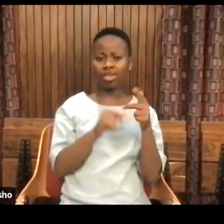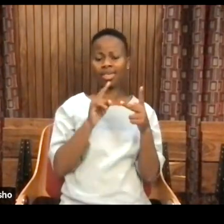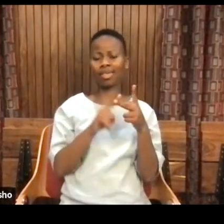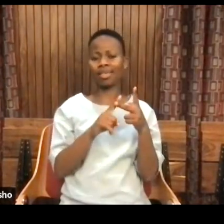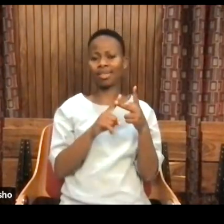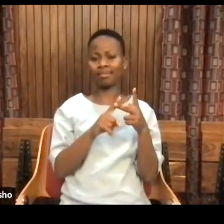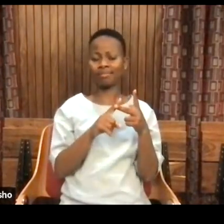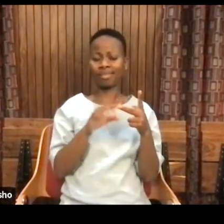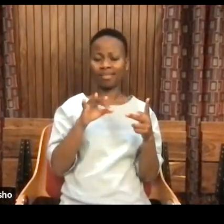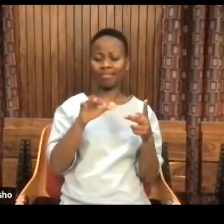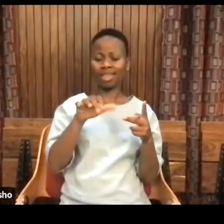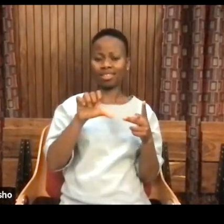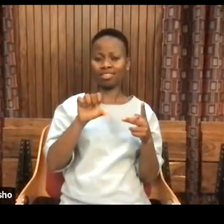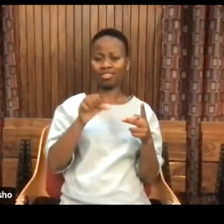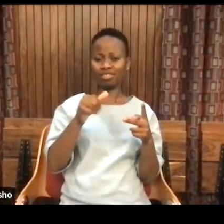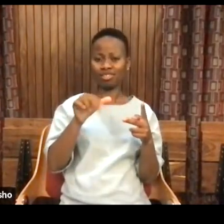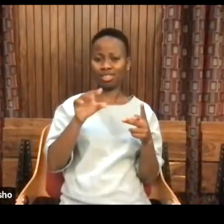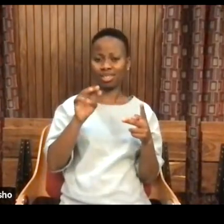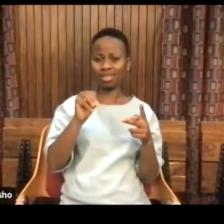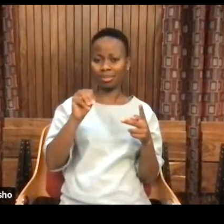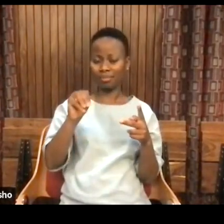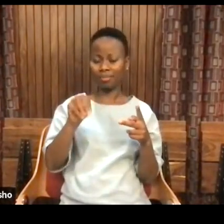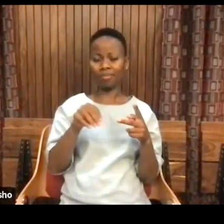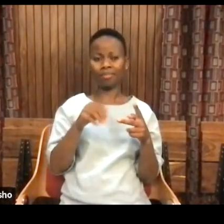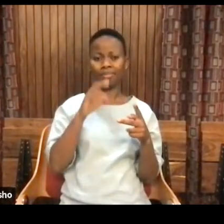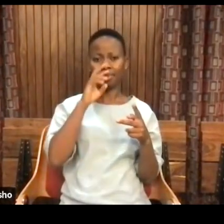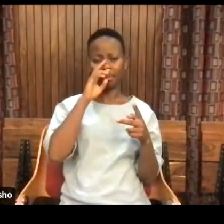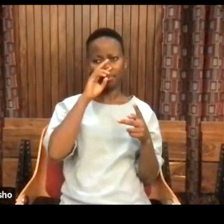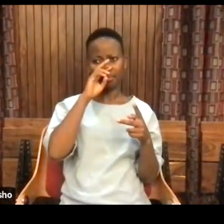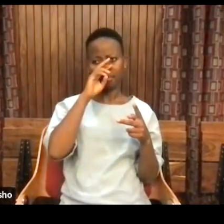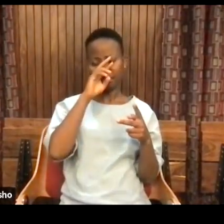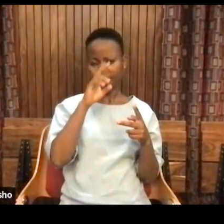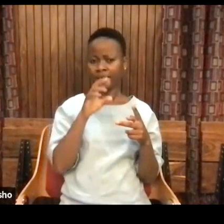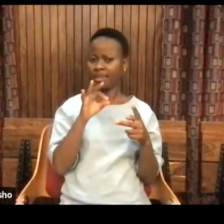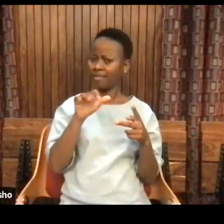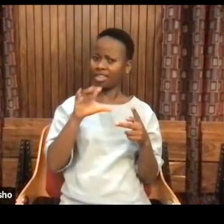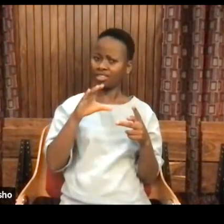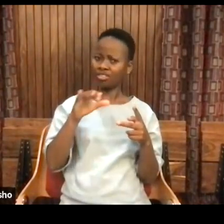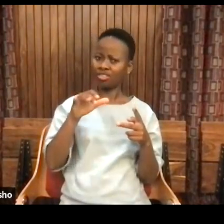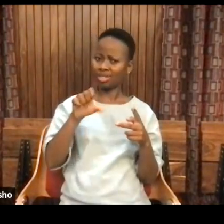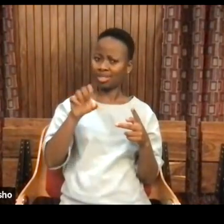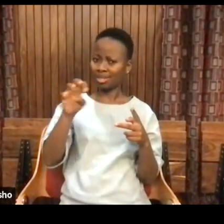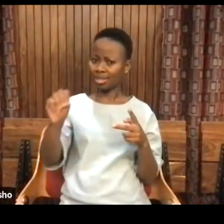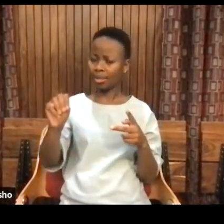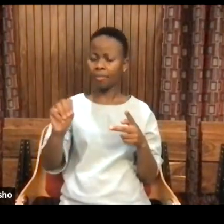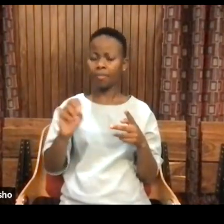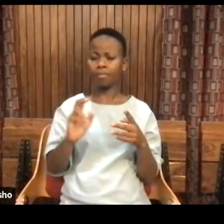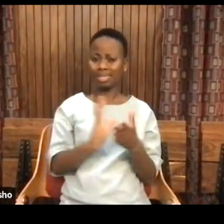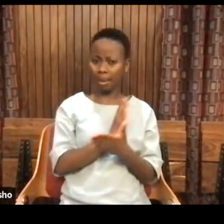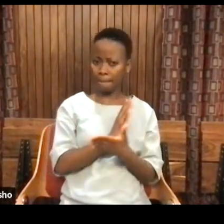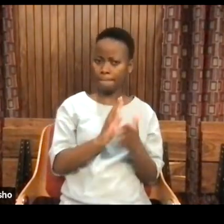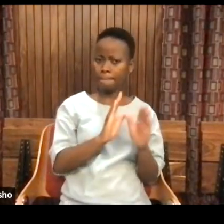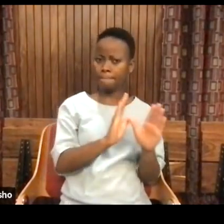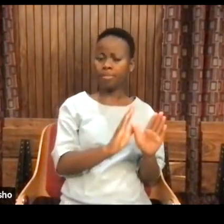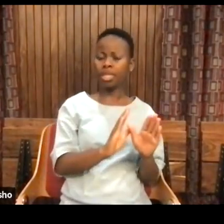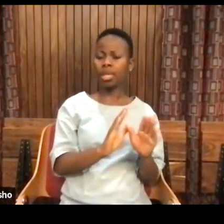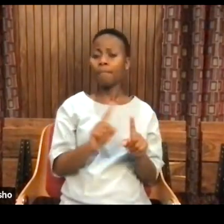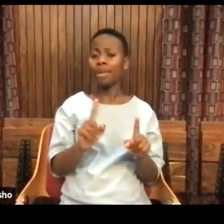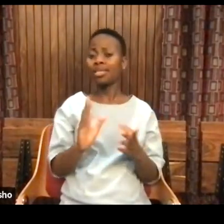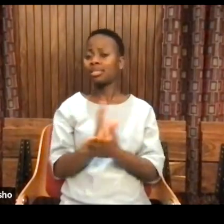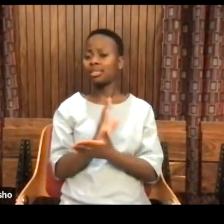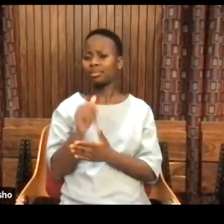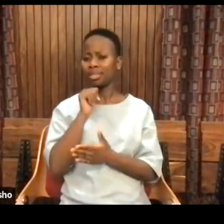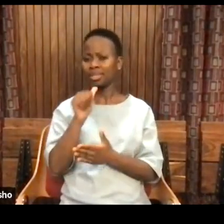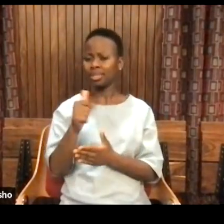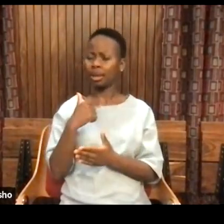and all that stuff. But then there are those who say, wait a minute, we can, we're always struggling to build something else. And this brings us to